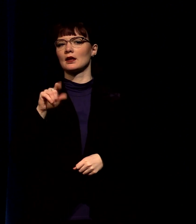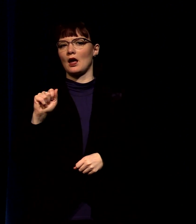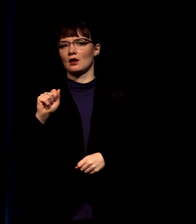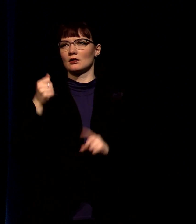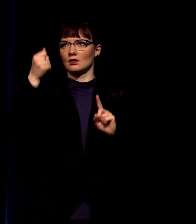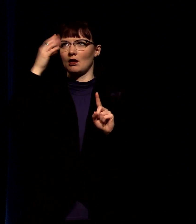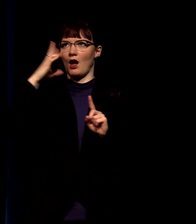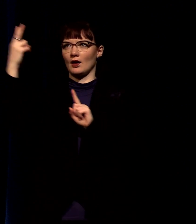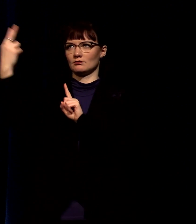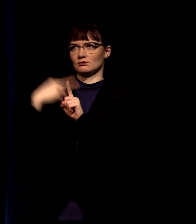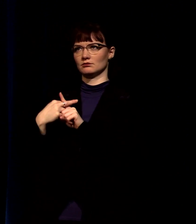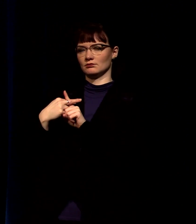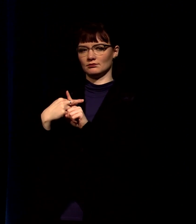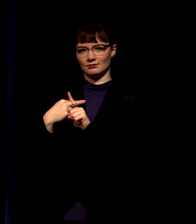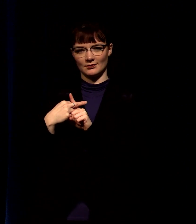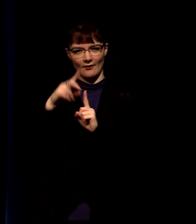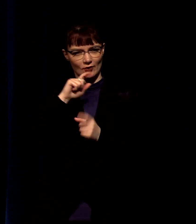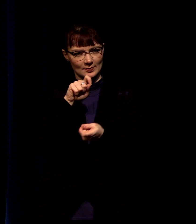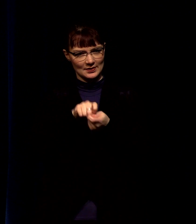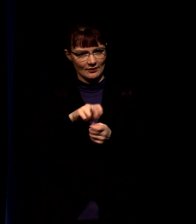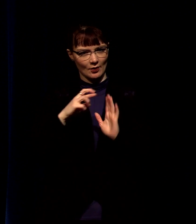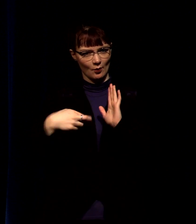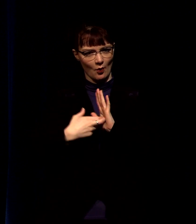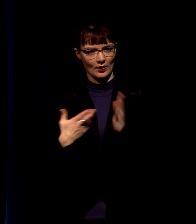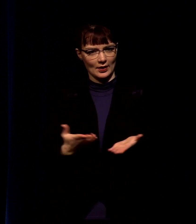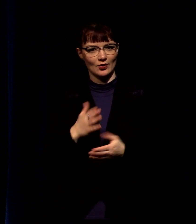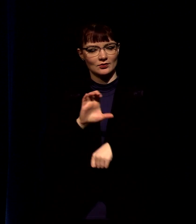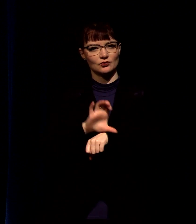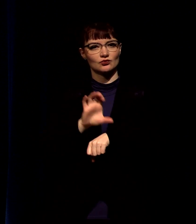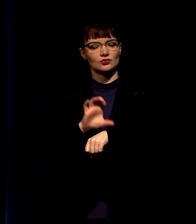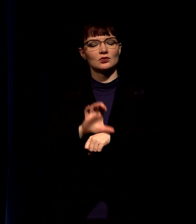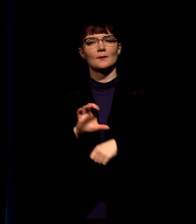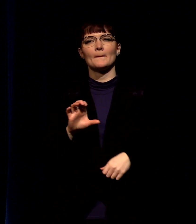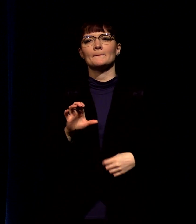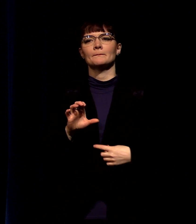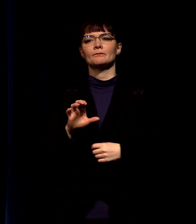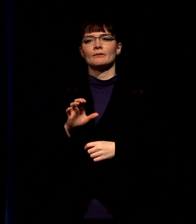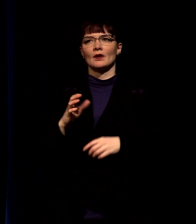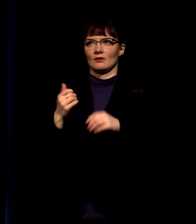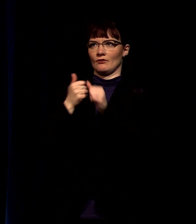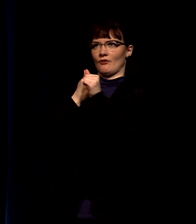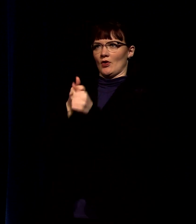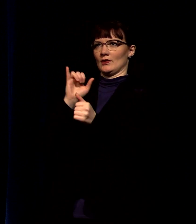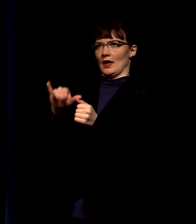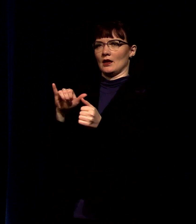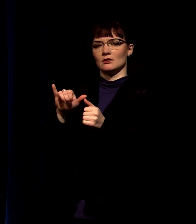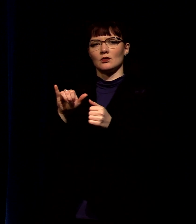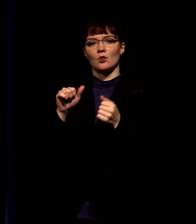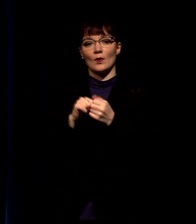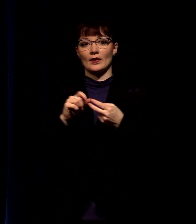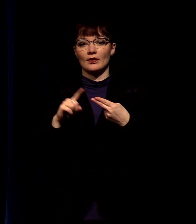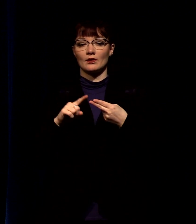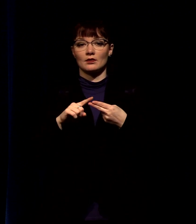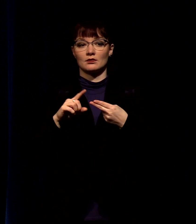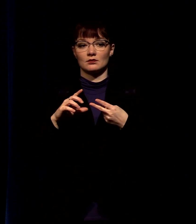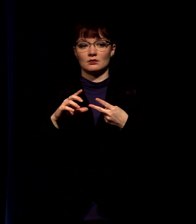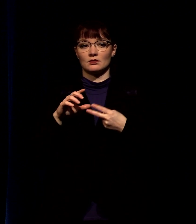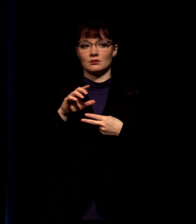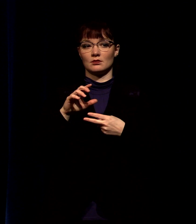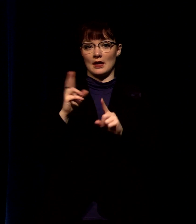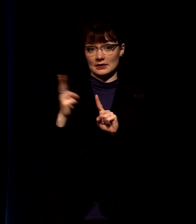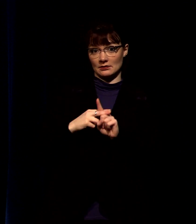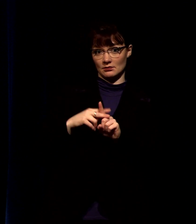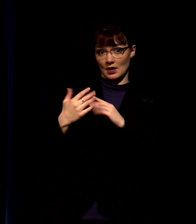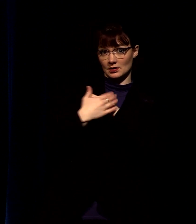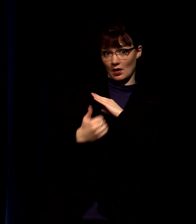given by god and uh and following uh an assignment is uh an authorization that's that's given by